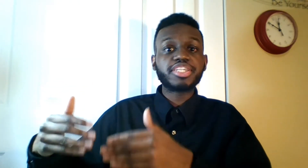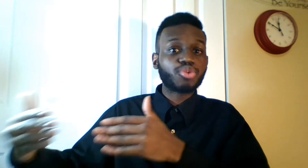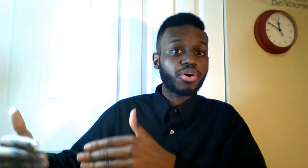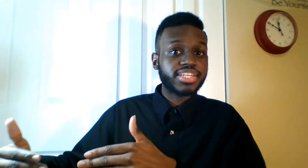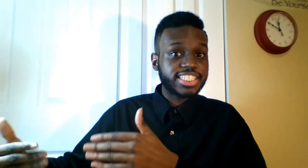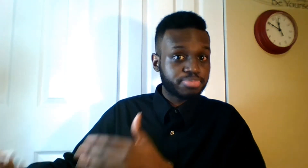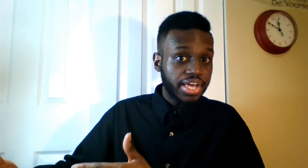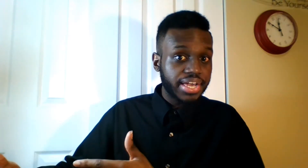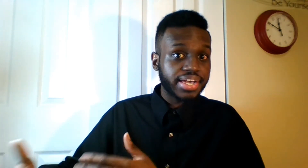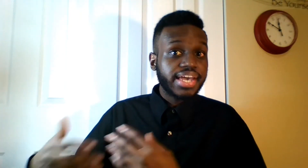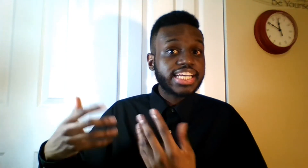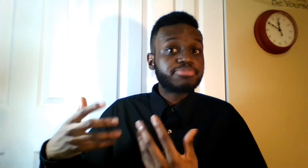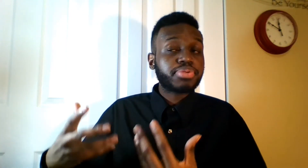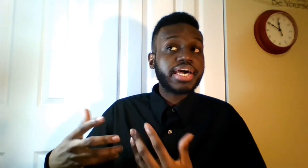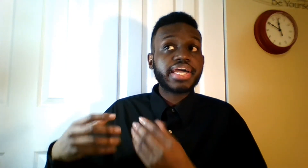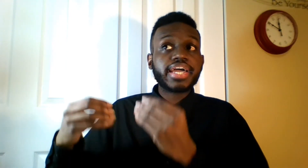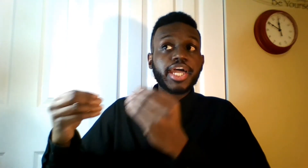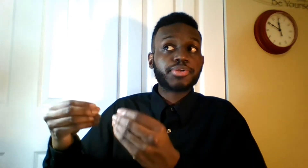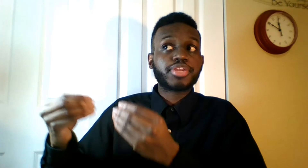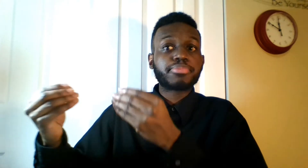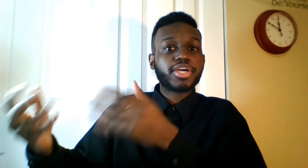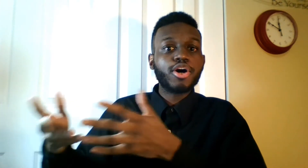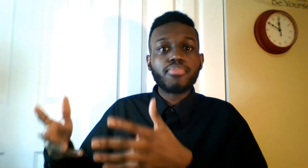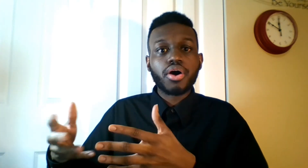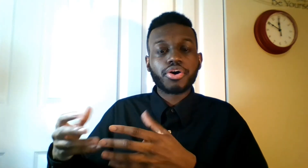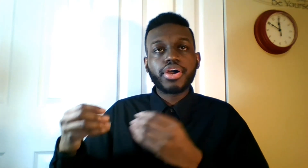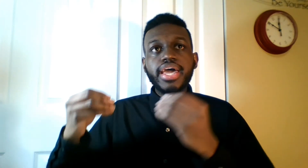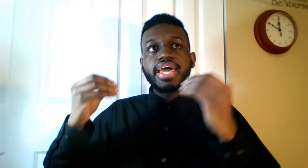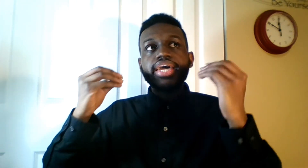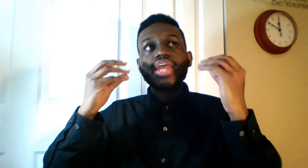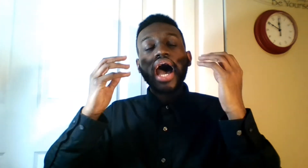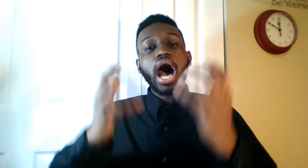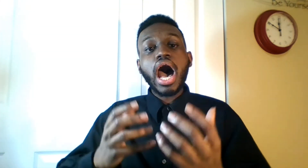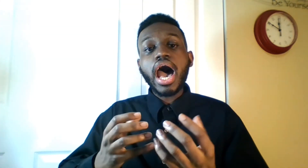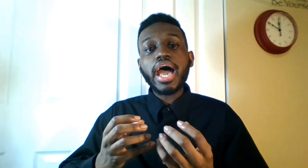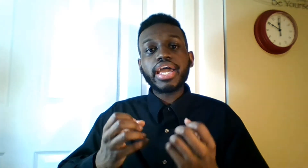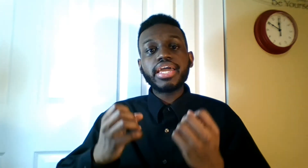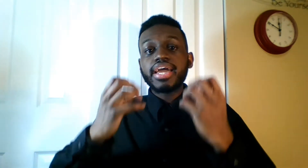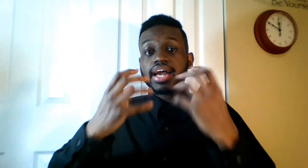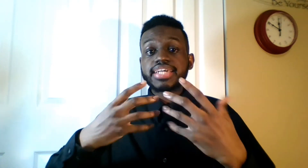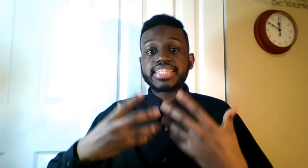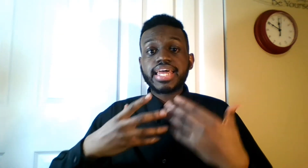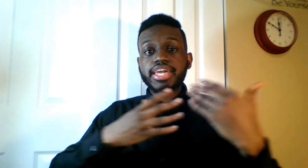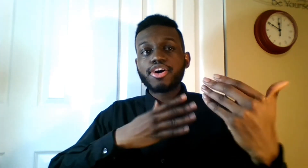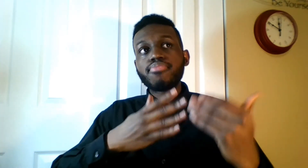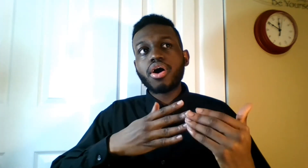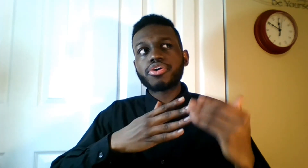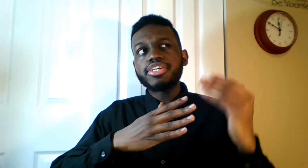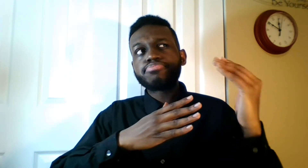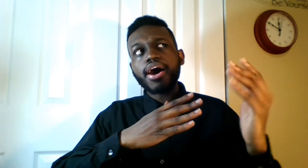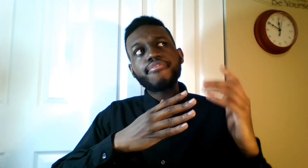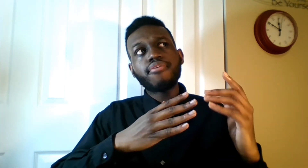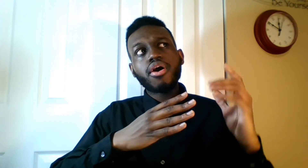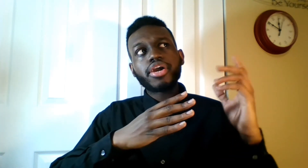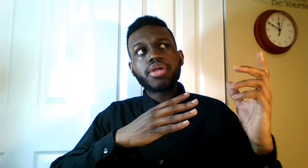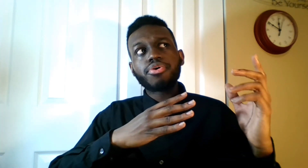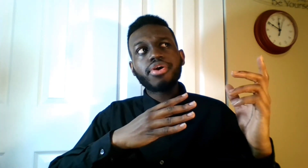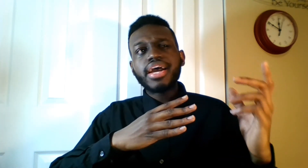Jordan is playing. He's playing a character named Killmonger and I gotta say that Killmonger is by far either the